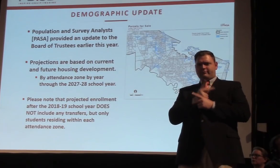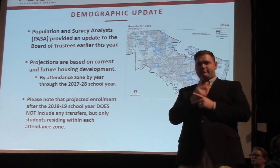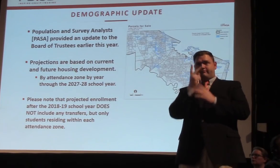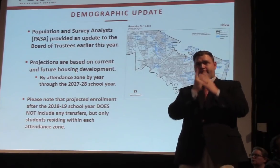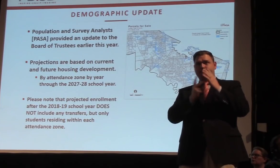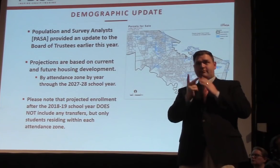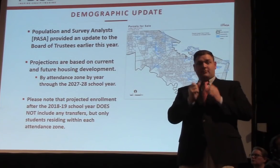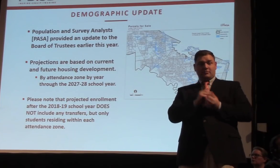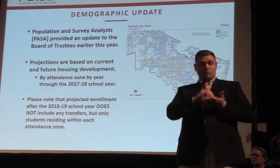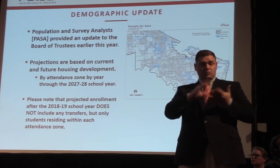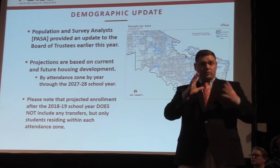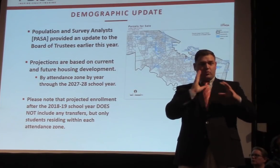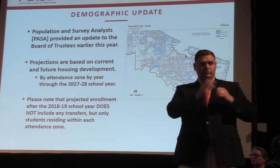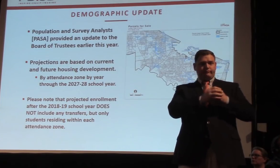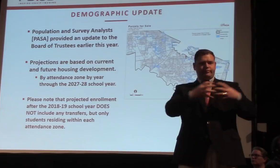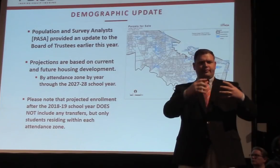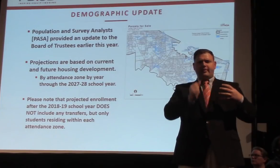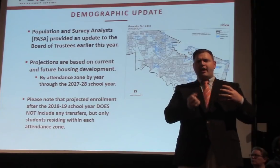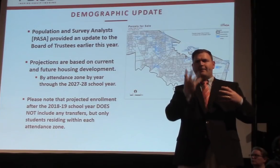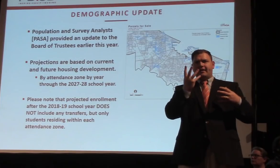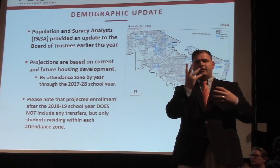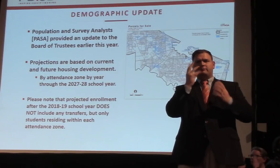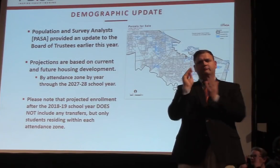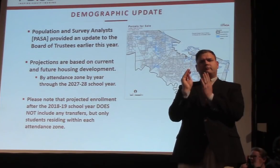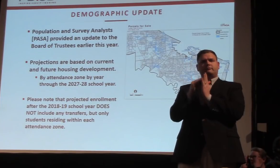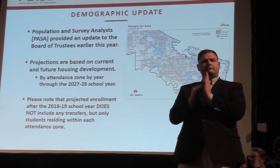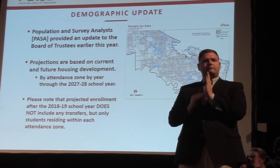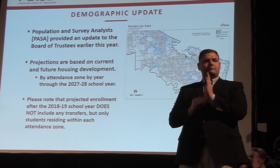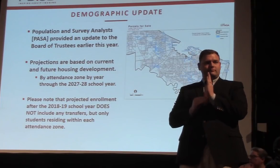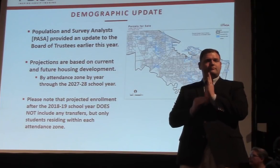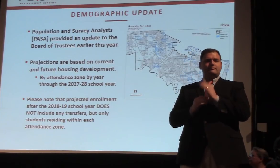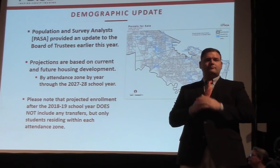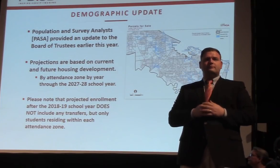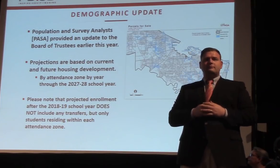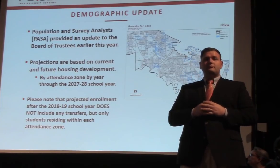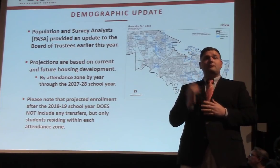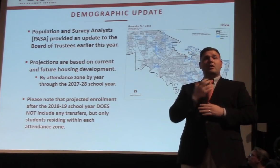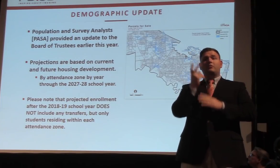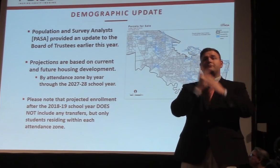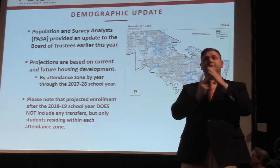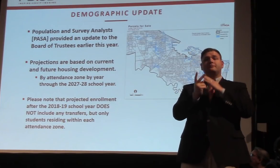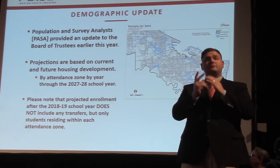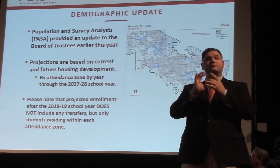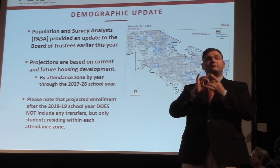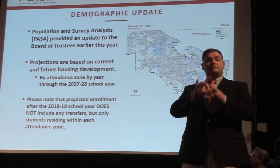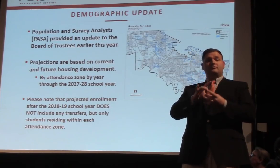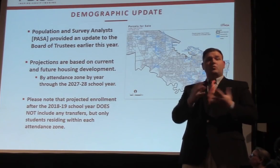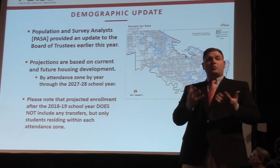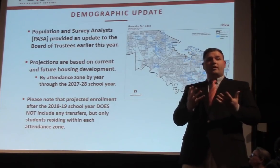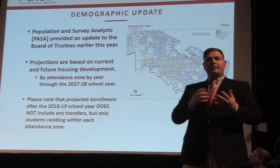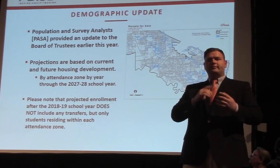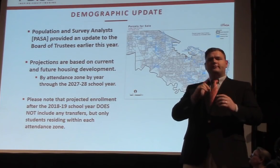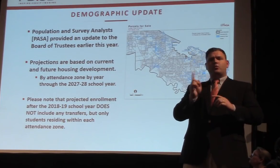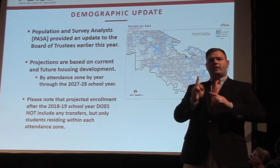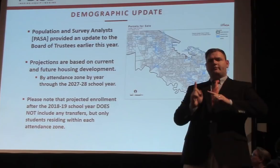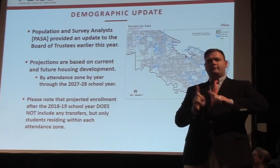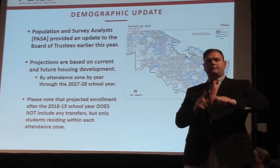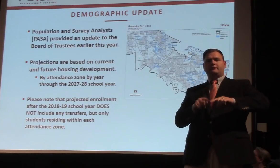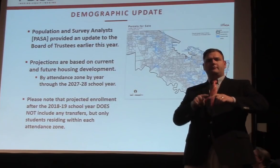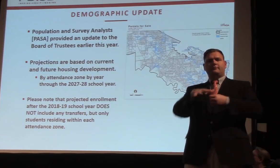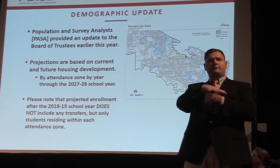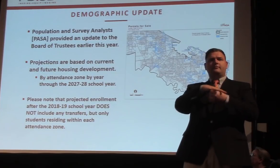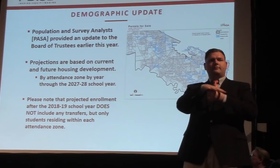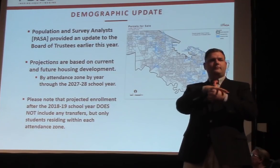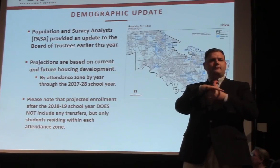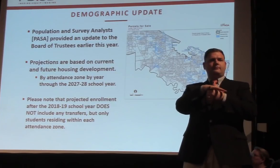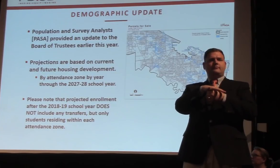that development. All of our projections that we're using are based on attendance area. And then I want you to please note that you'll see